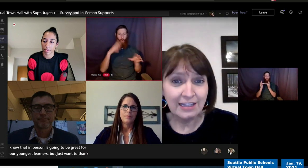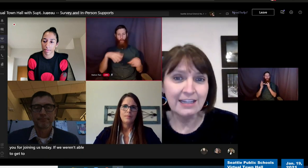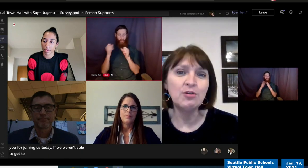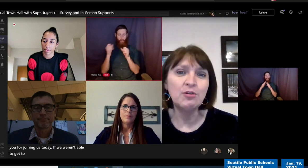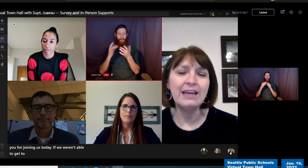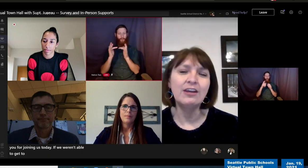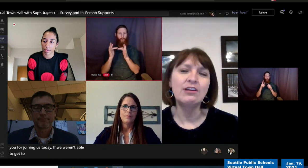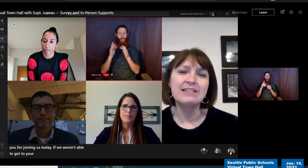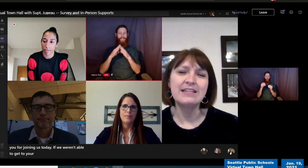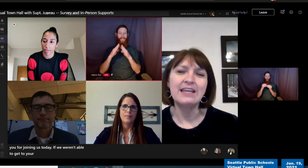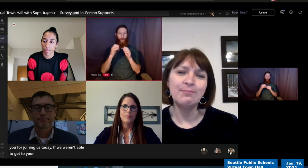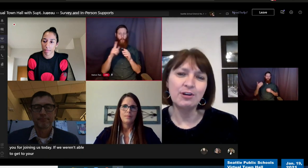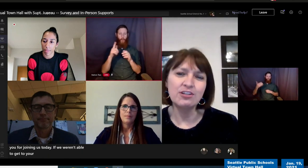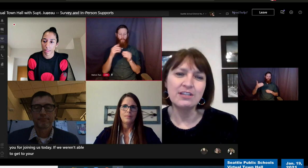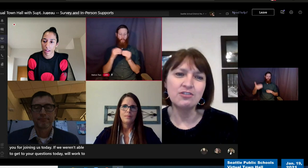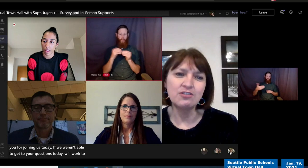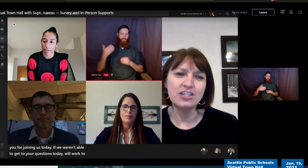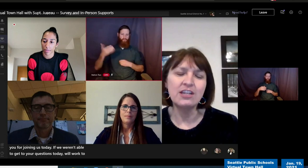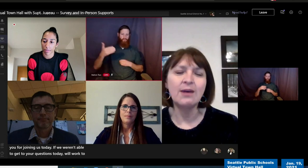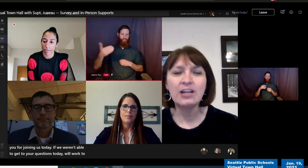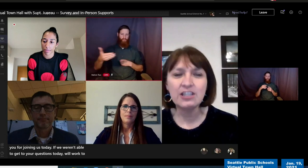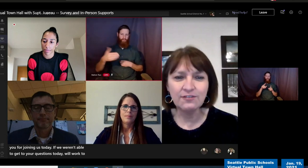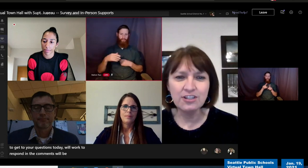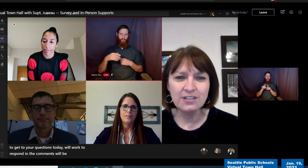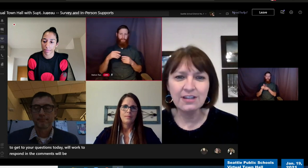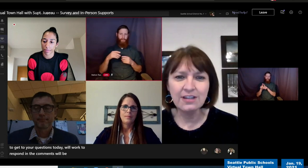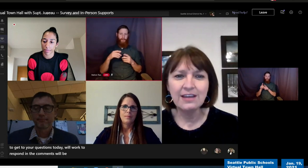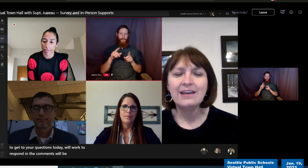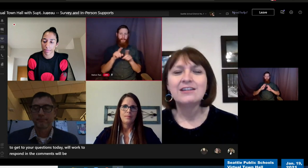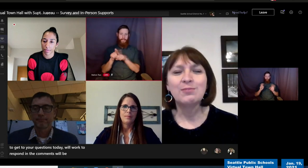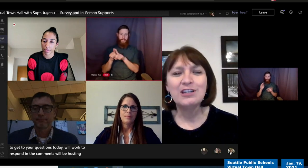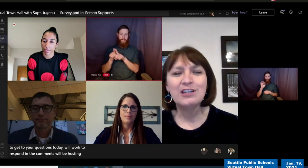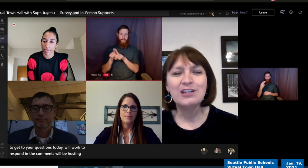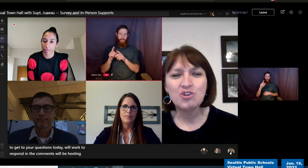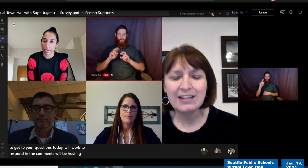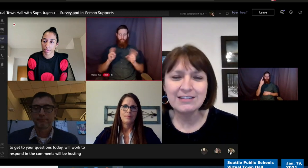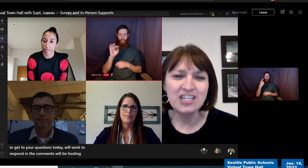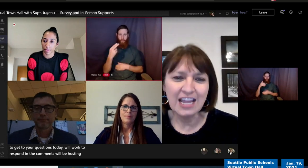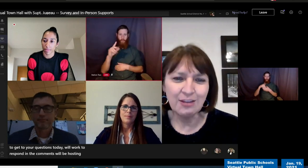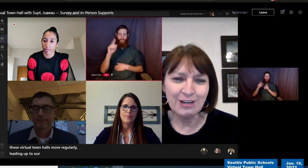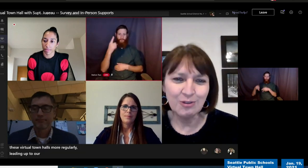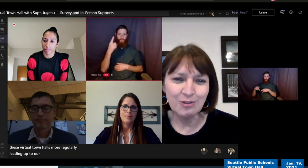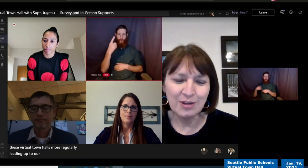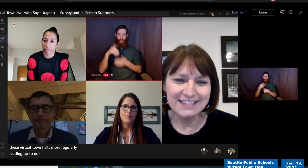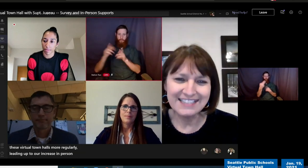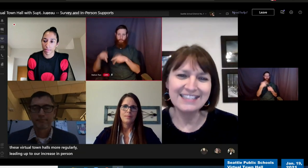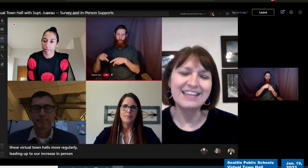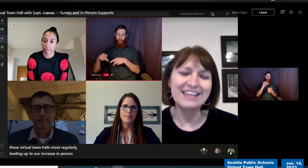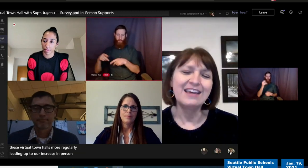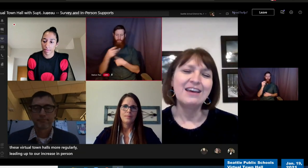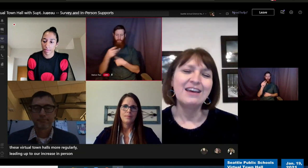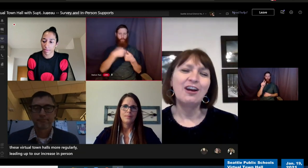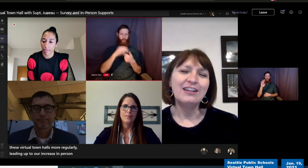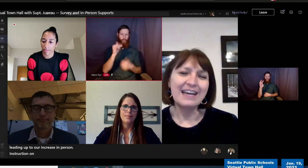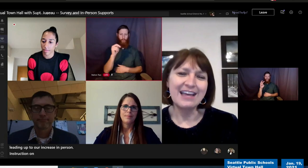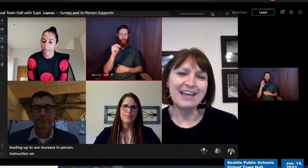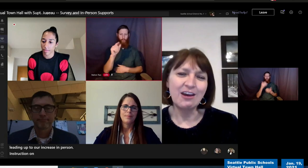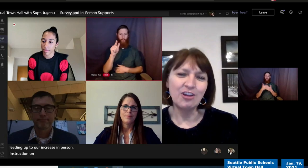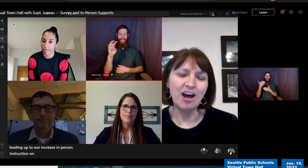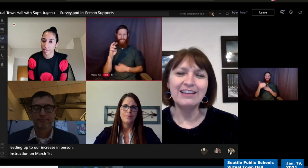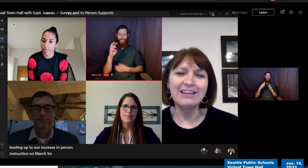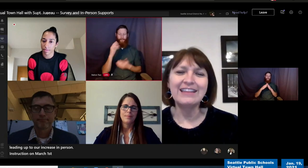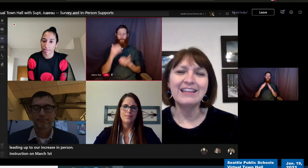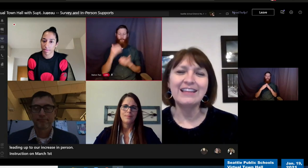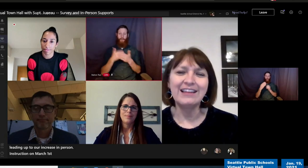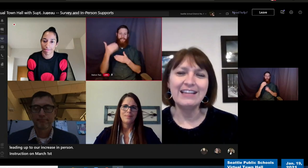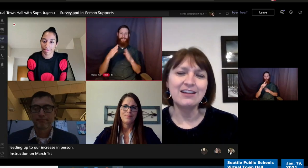up to our increase in in-person instruction on March 1st. So please join us on January 26th for our next town hall to